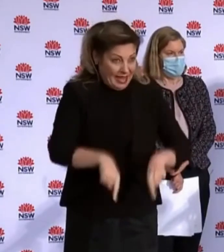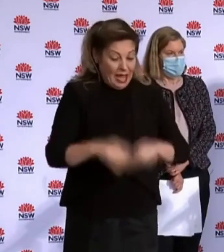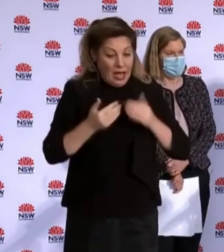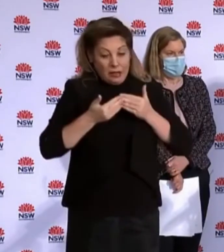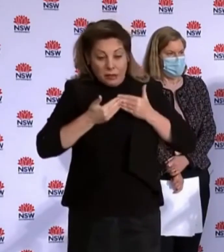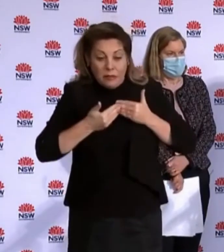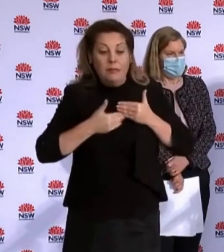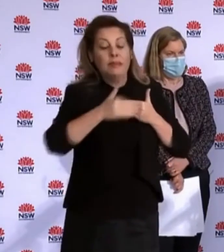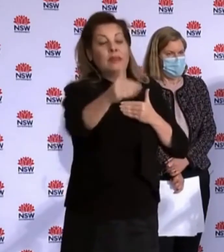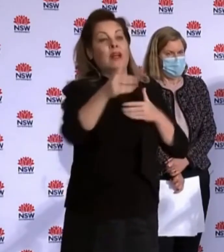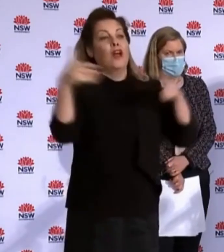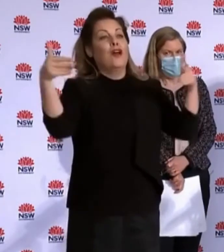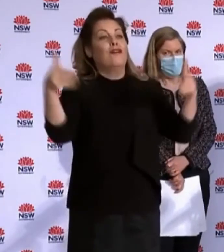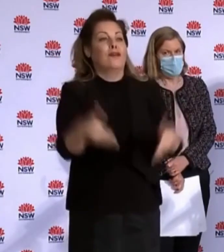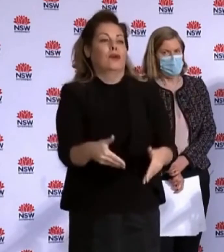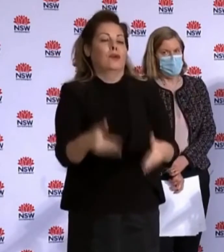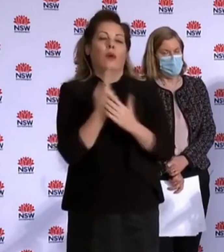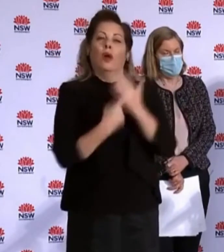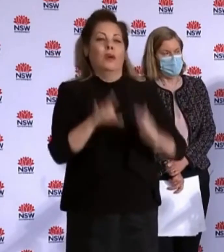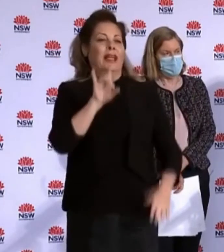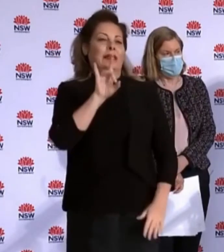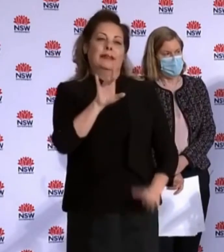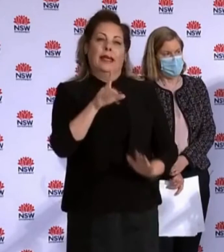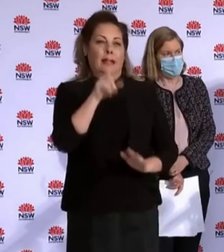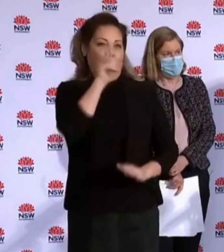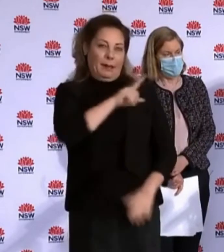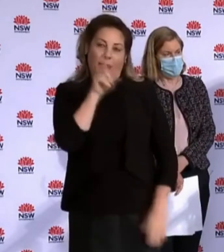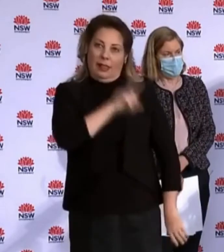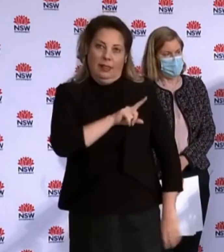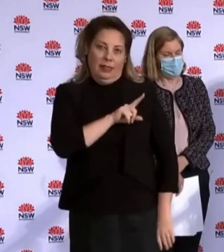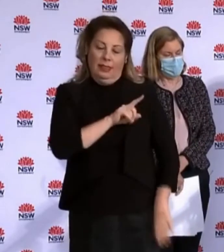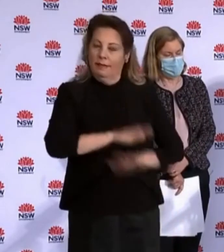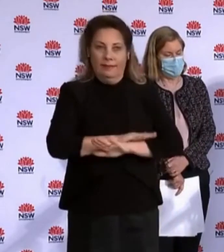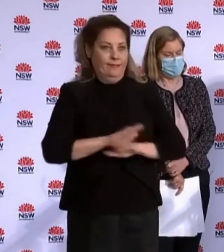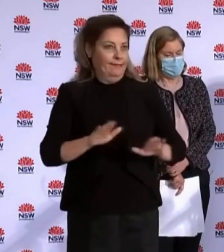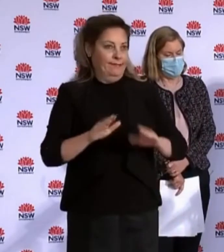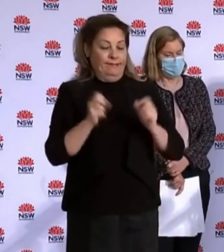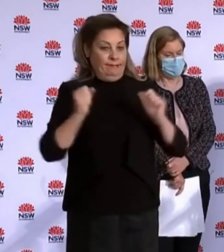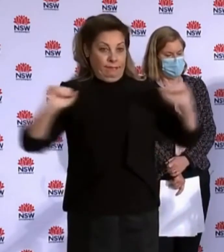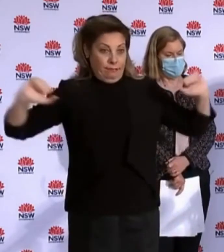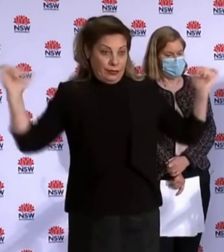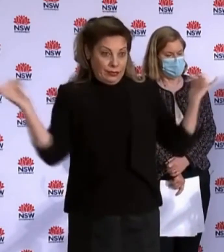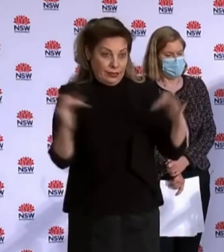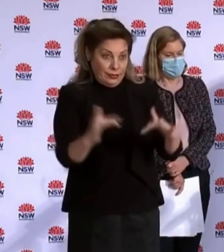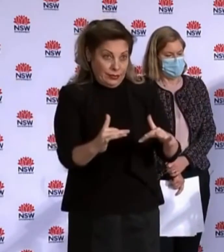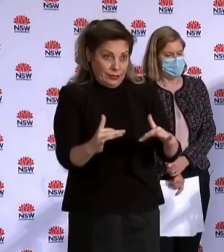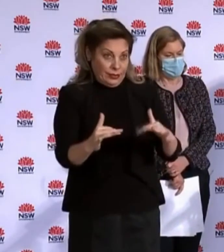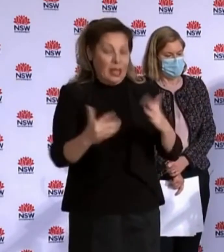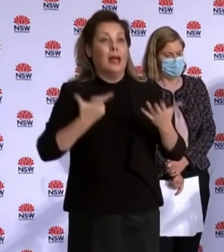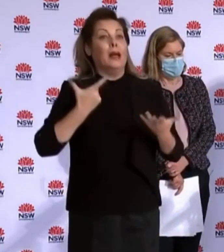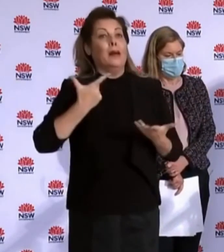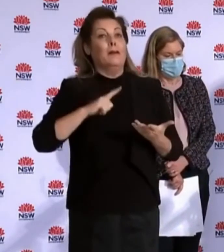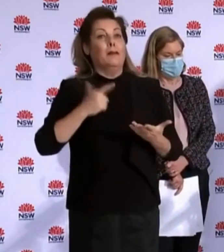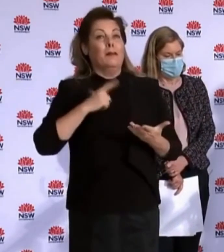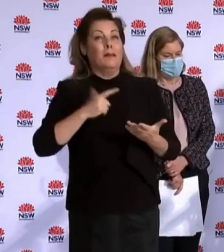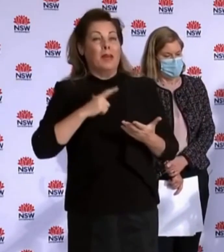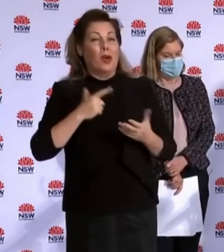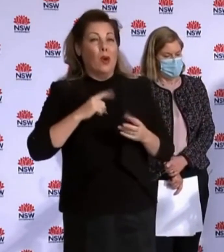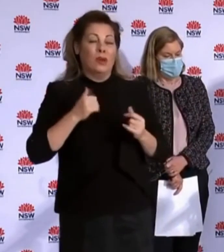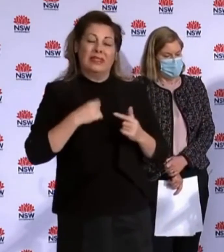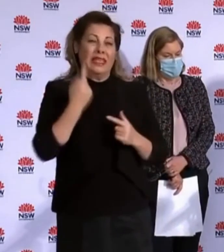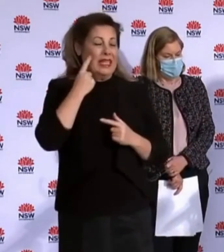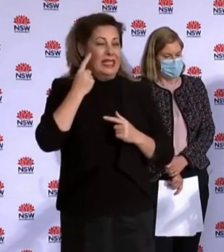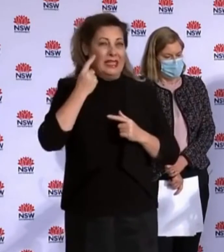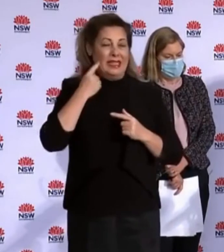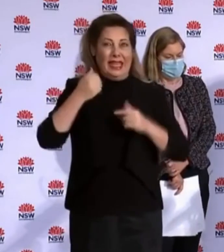rate of transmission that we do in the community, we're now not only looking at areas where the transmission has occurred, but we're trying